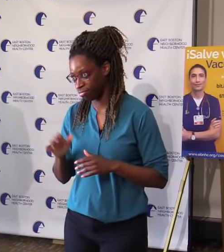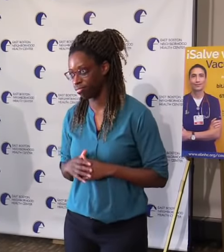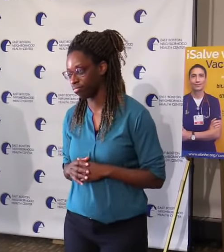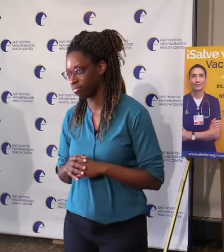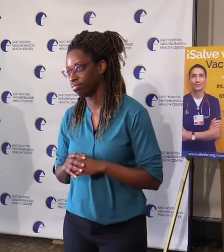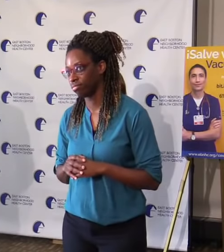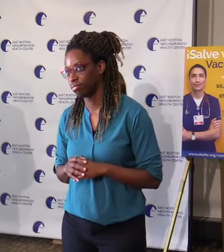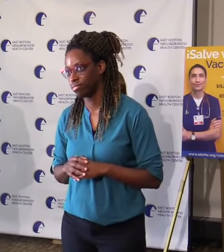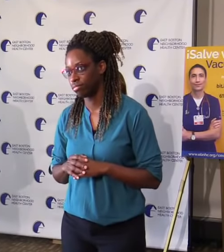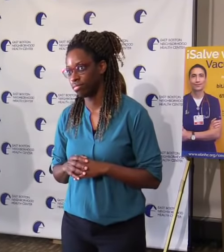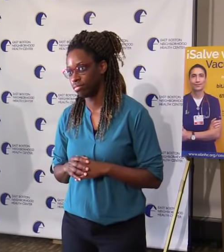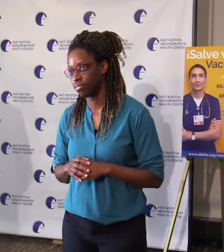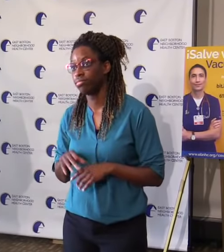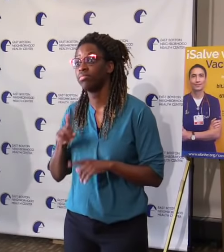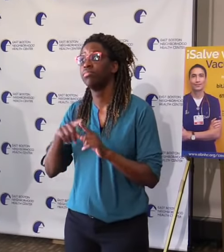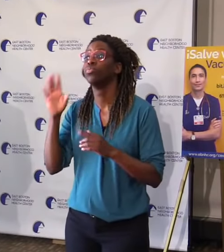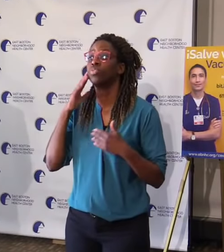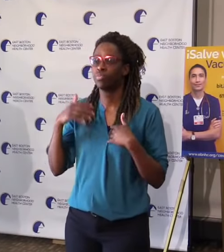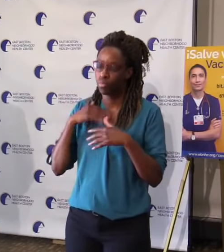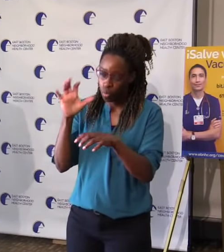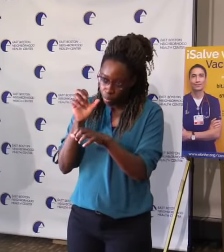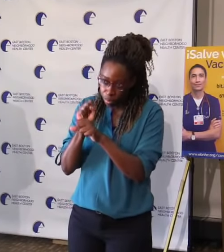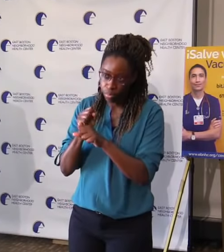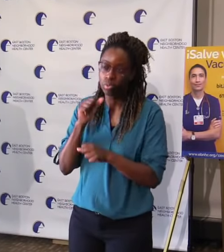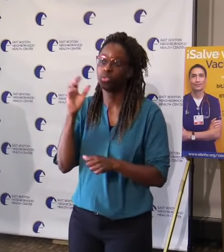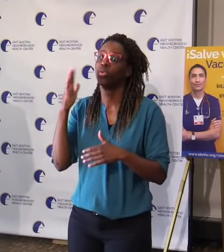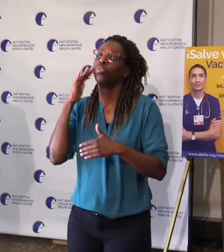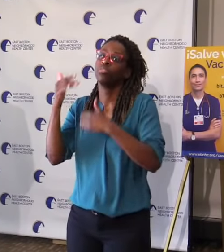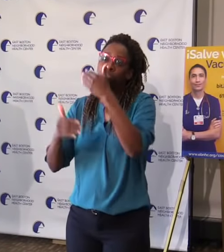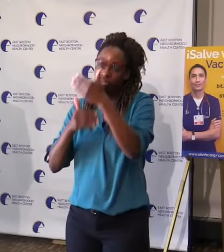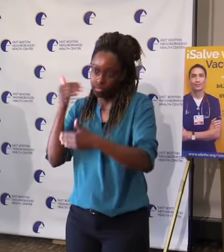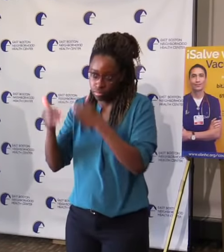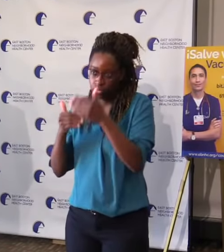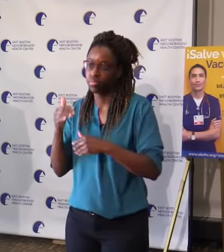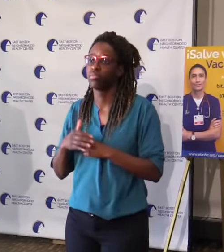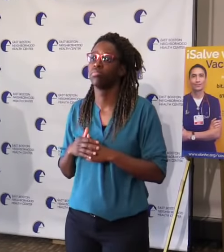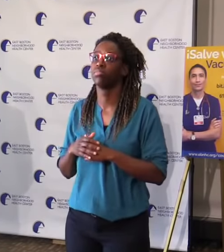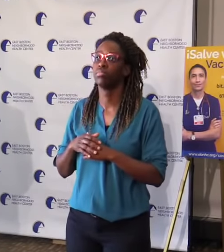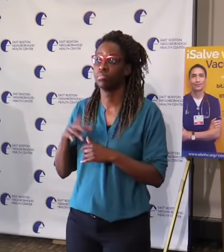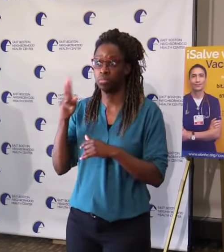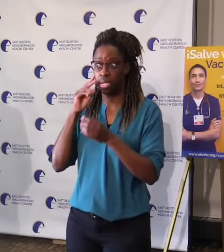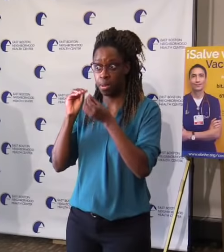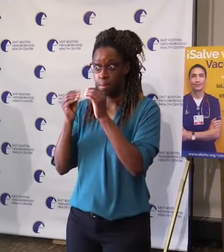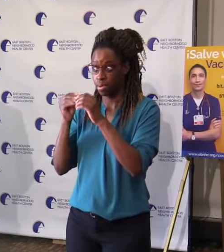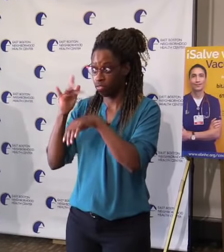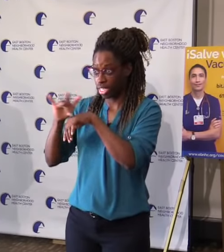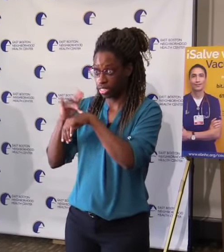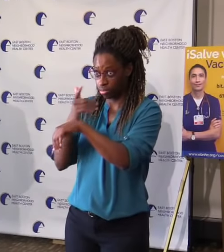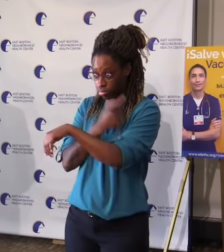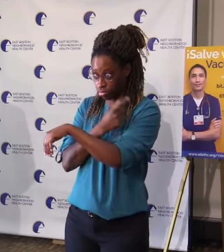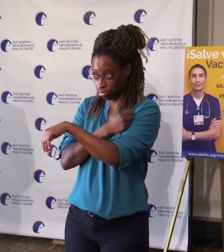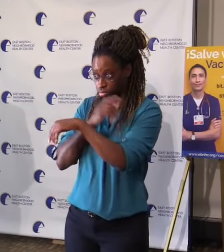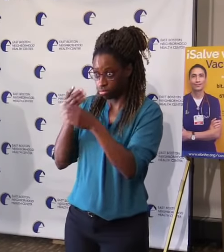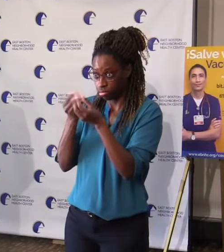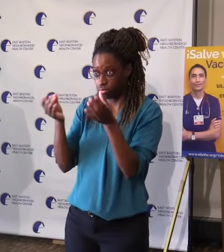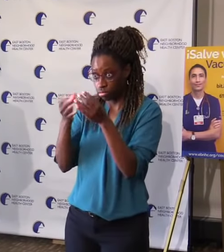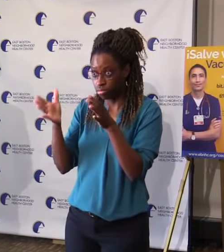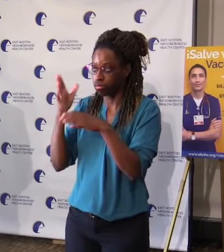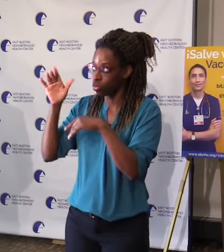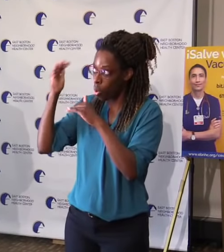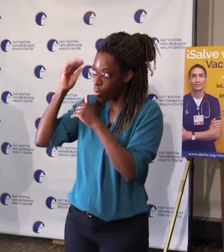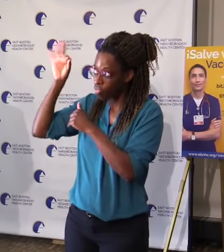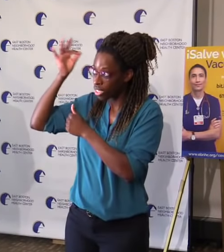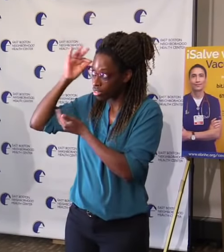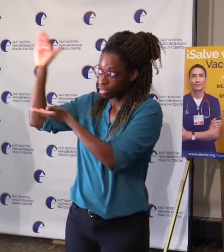growing our capacity. If we get more from the feds, which we anticipate and hope that we will at some point in not-too-distant future,